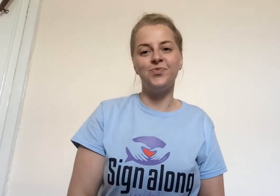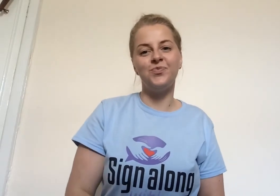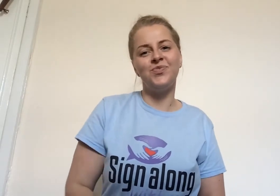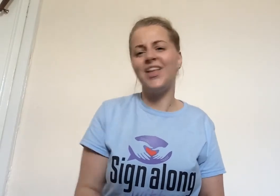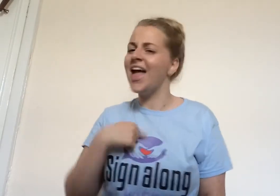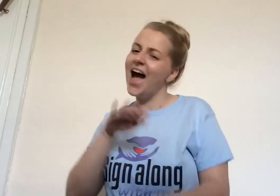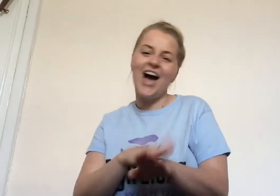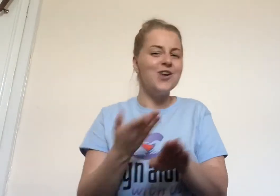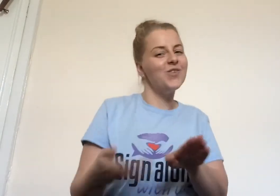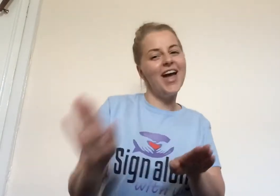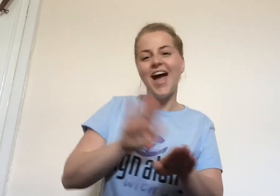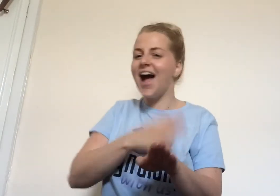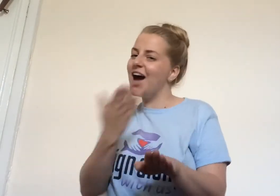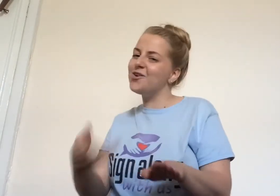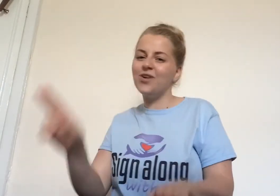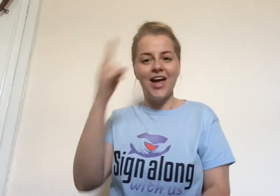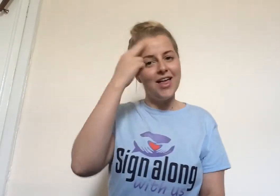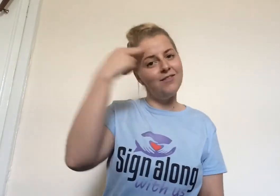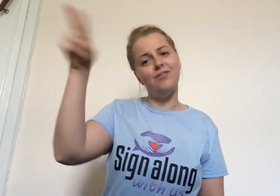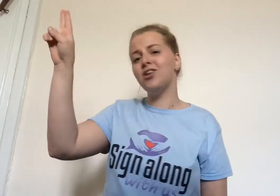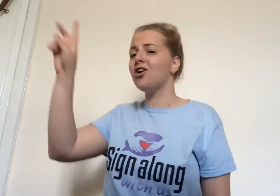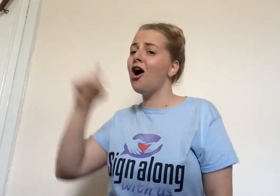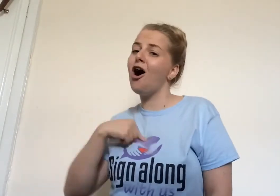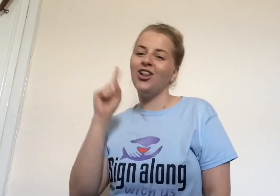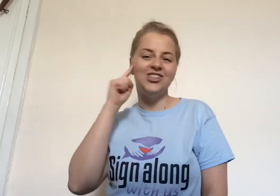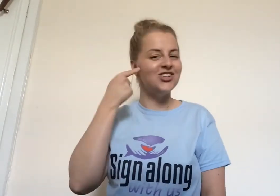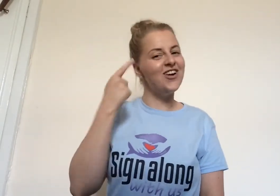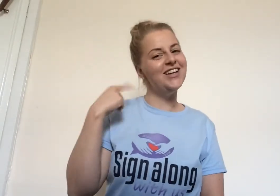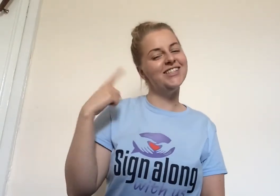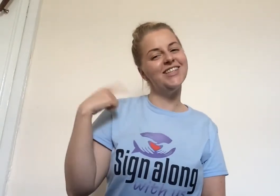I don't care, I don't care if they call us crazy